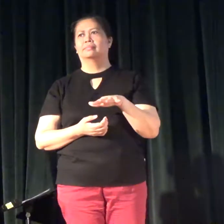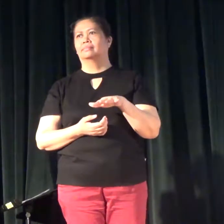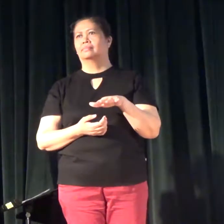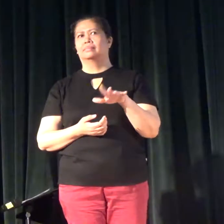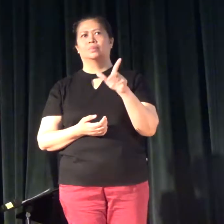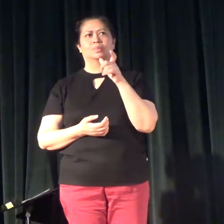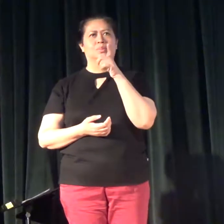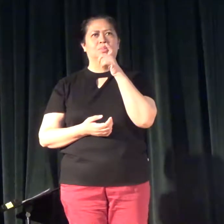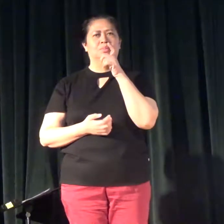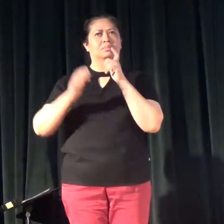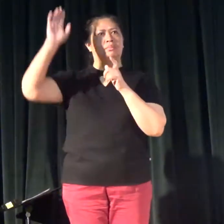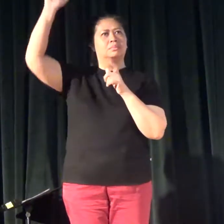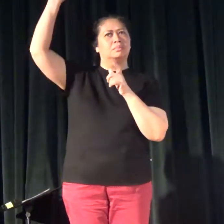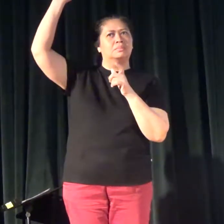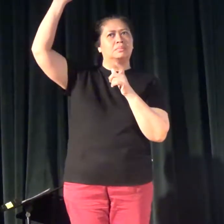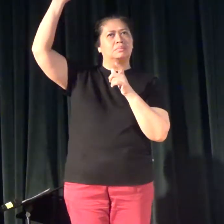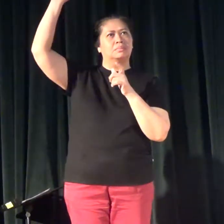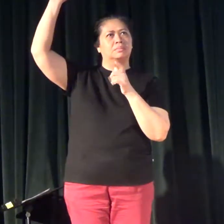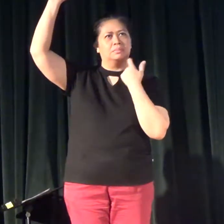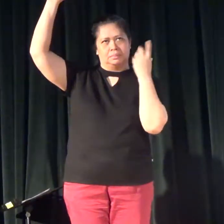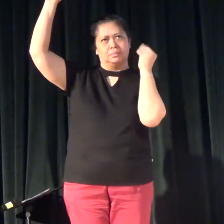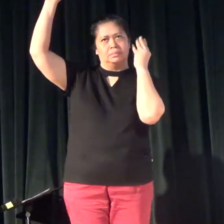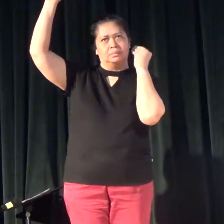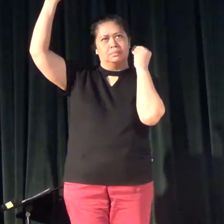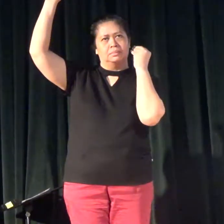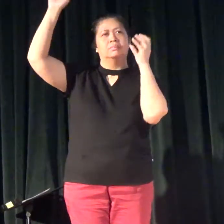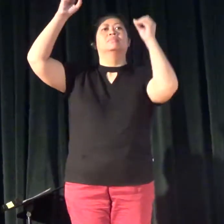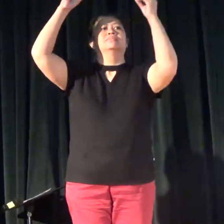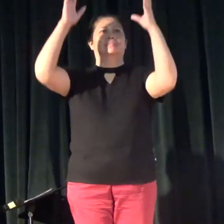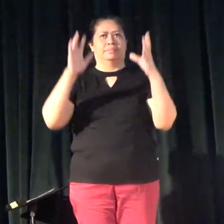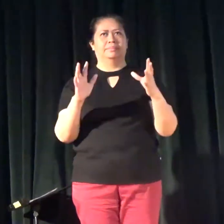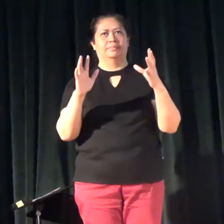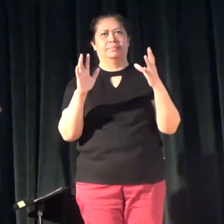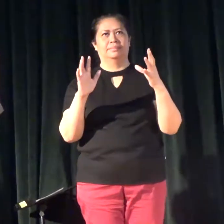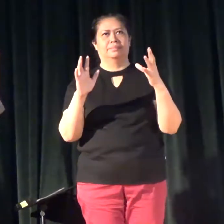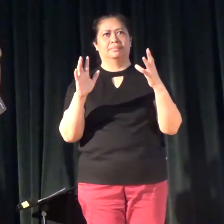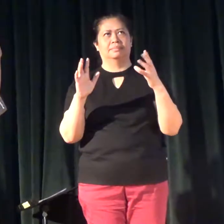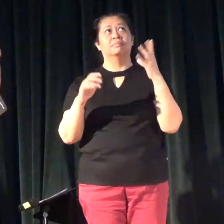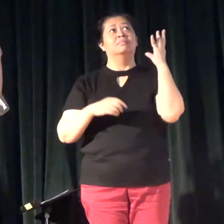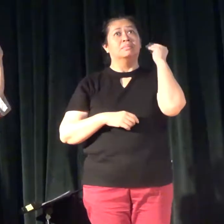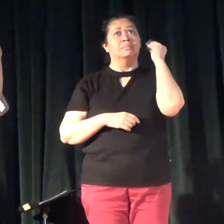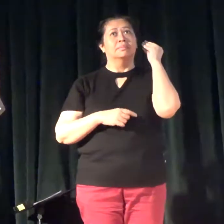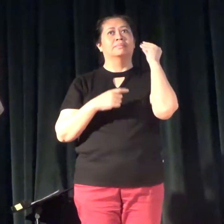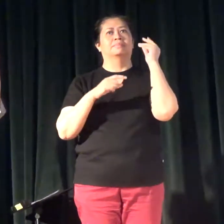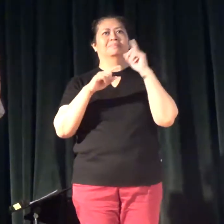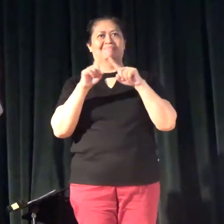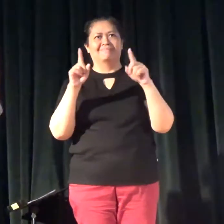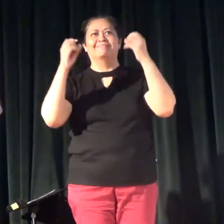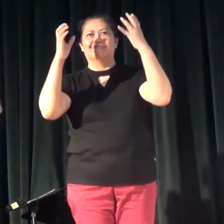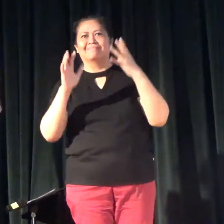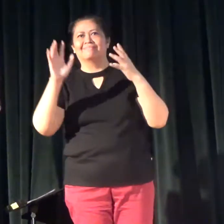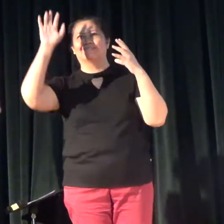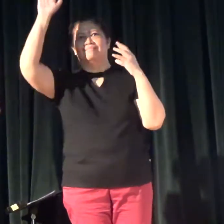Those who raise their hands are teachers. You're a hearing teacher.